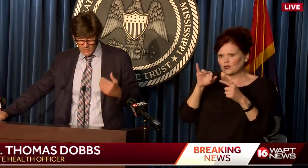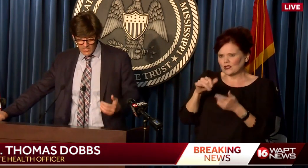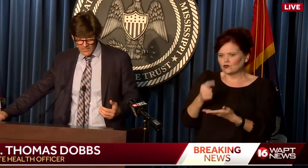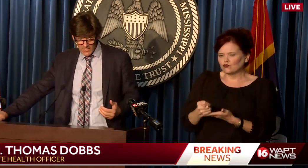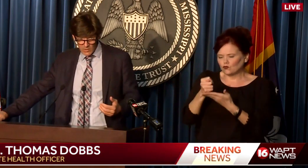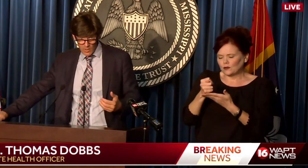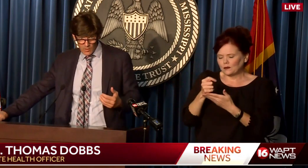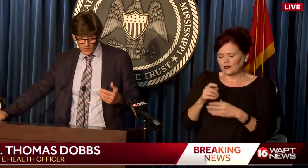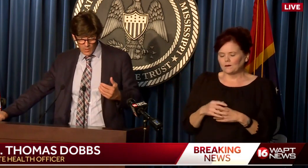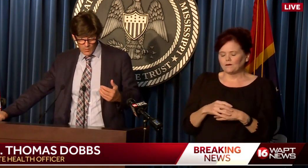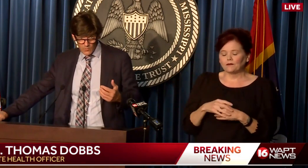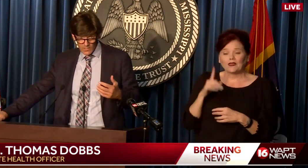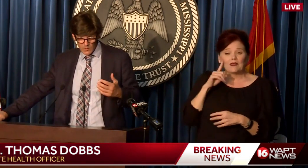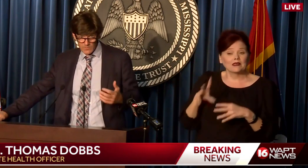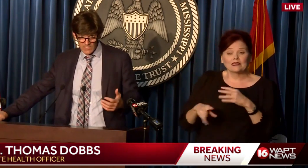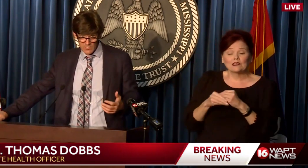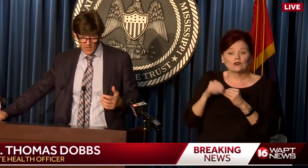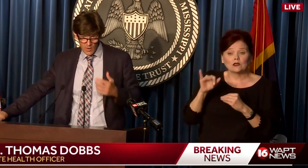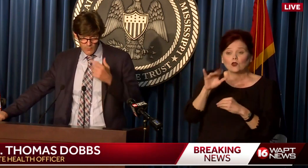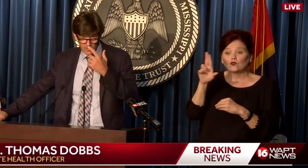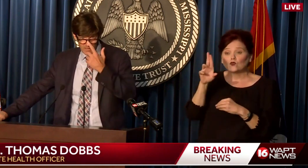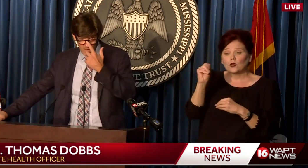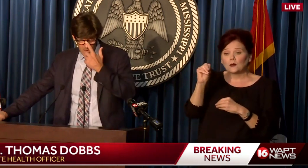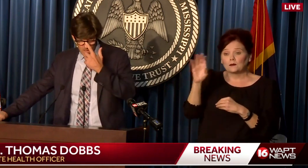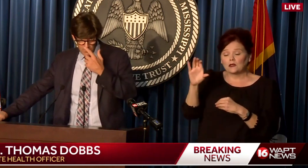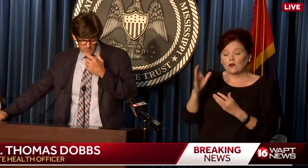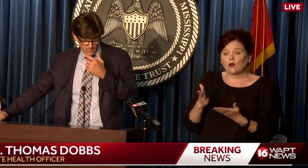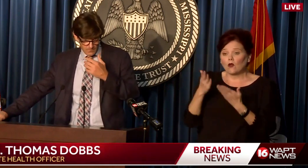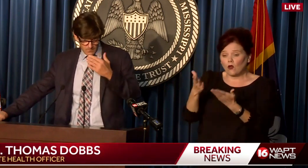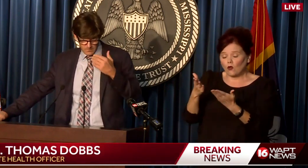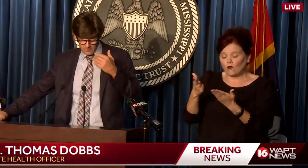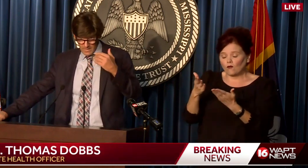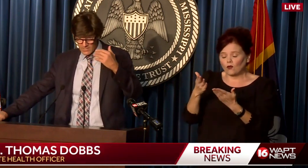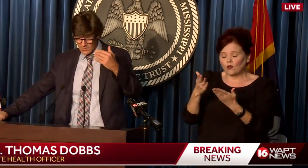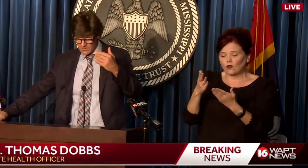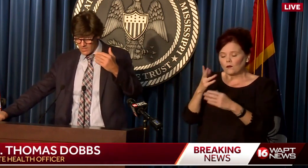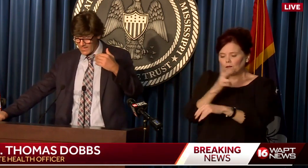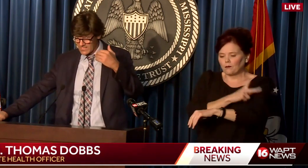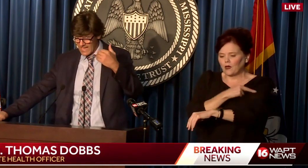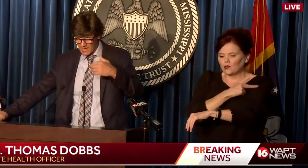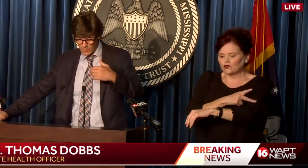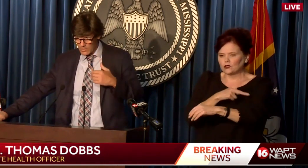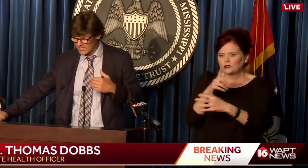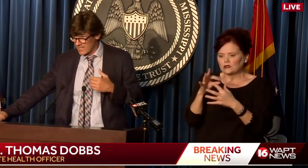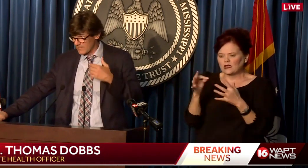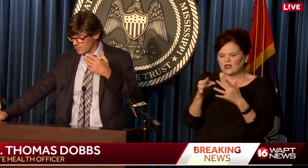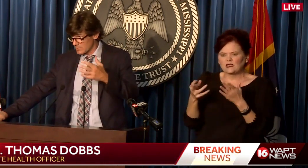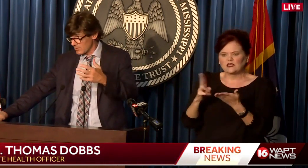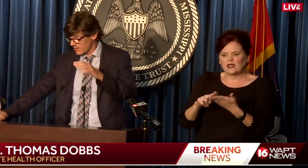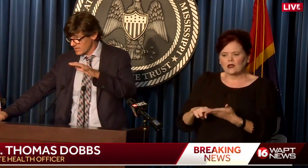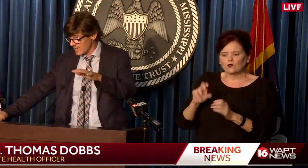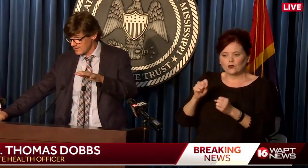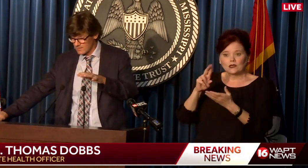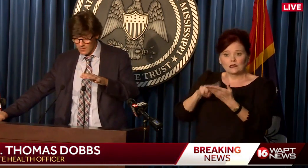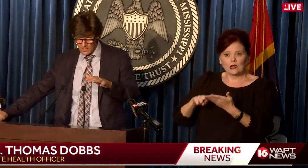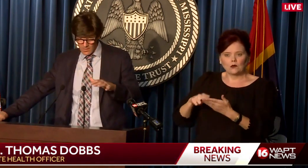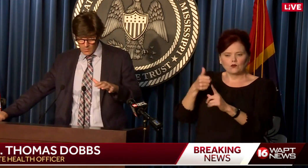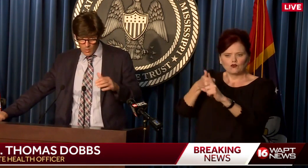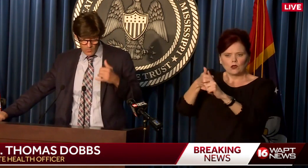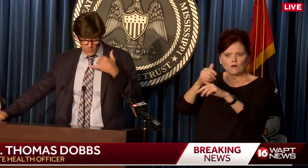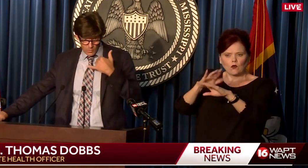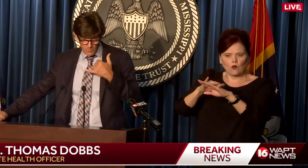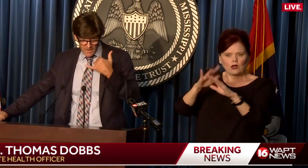In addition, I think you all know that UMC started offering patient select sign-up where you can sign up for yourself online